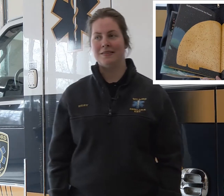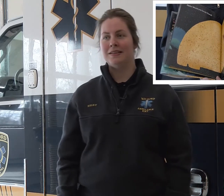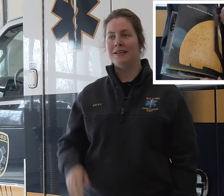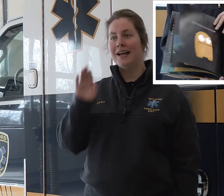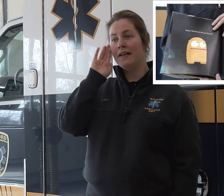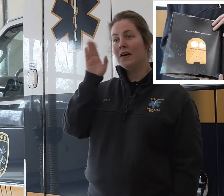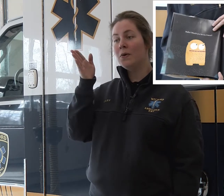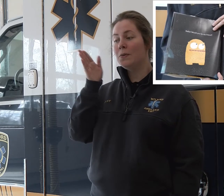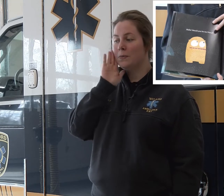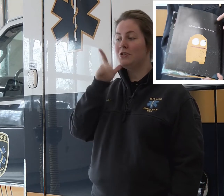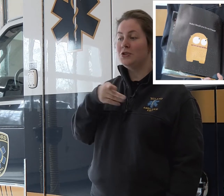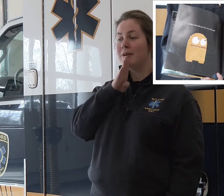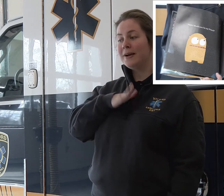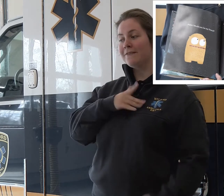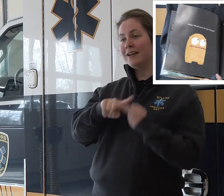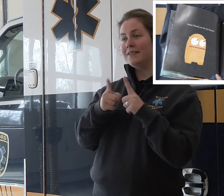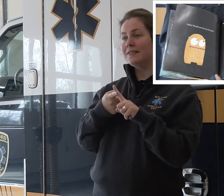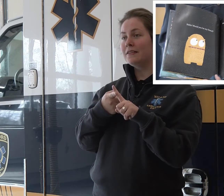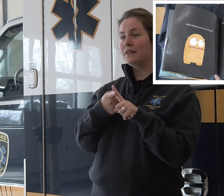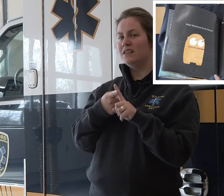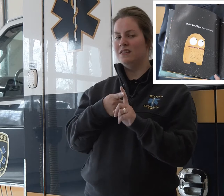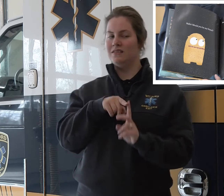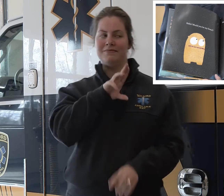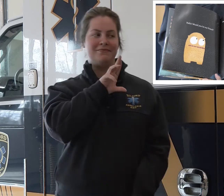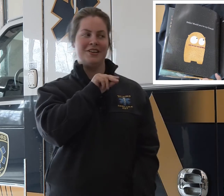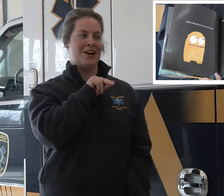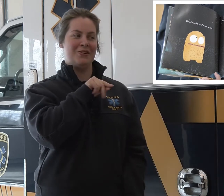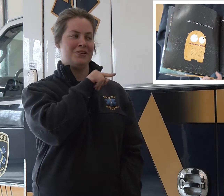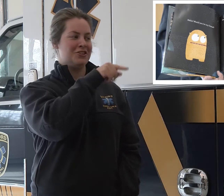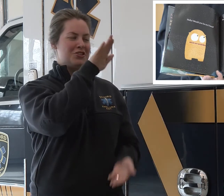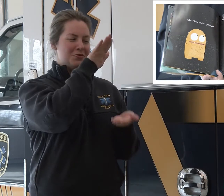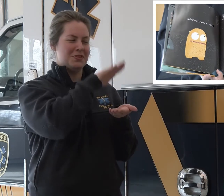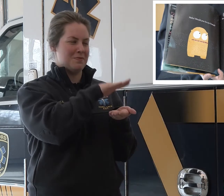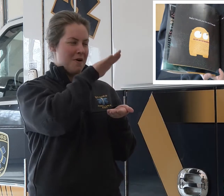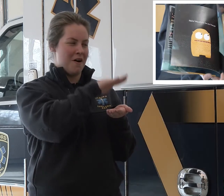Hello, would you be my friend? No, you're too small.